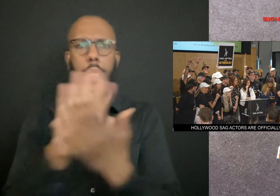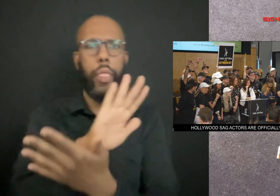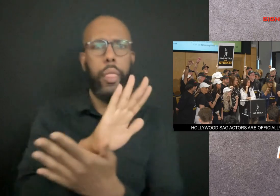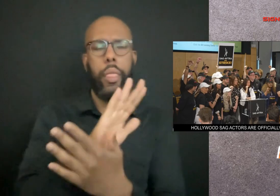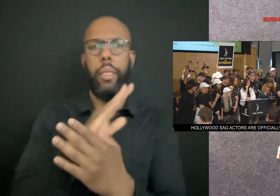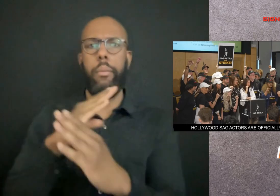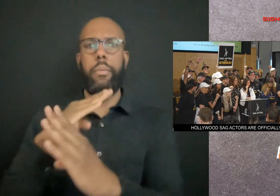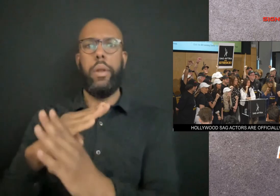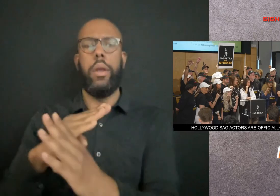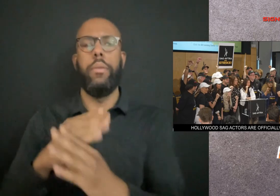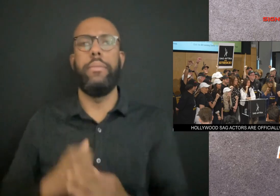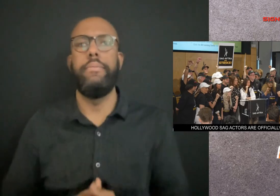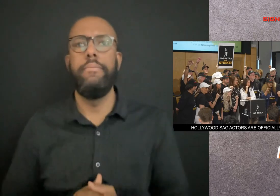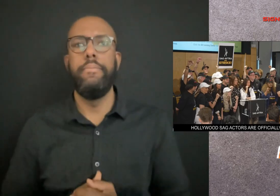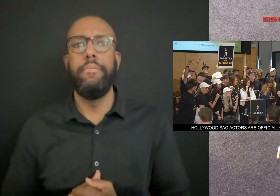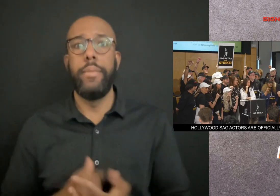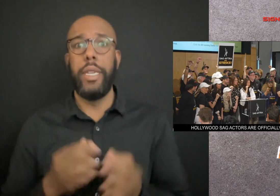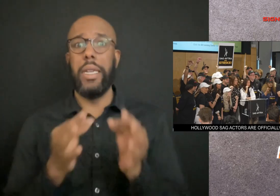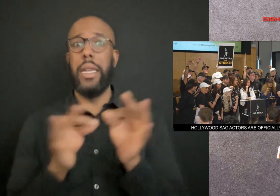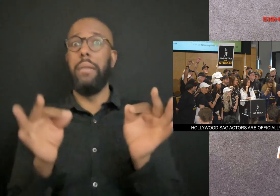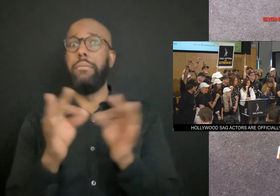Captioning is also provided. Captioning in